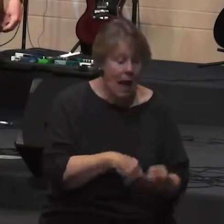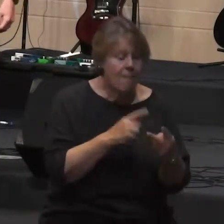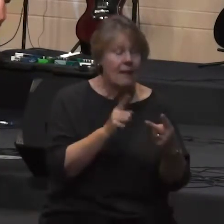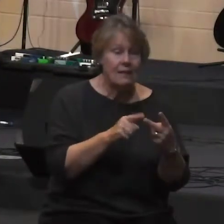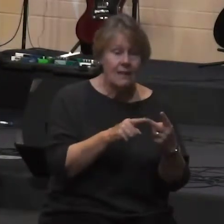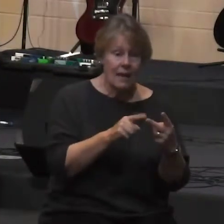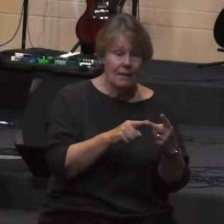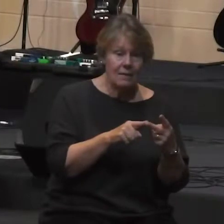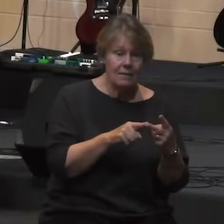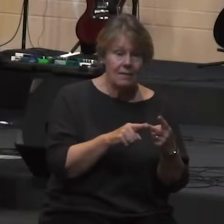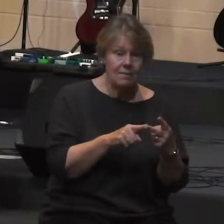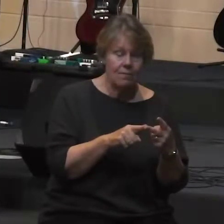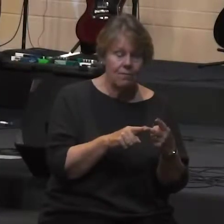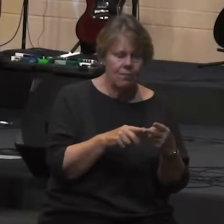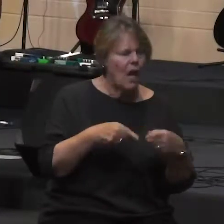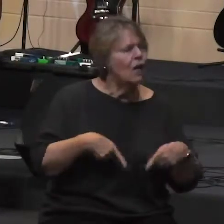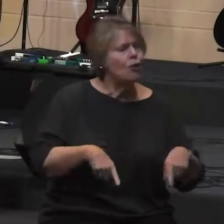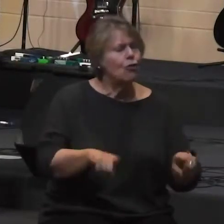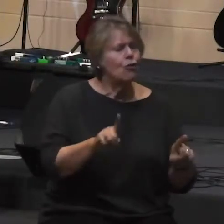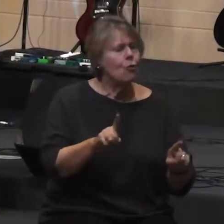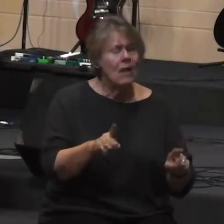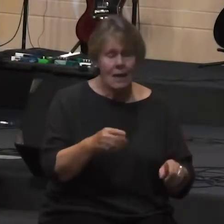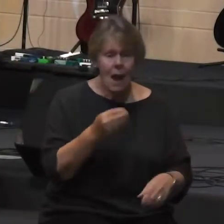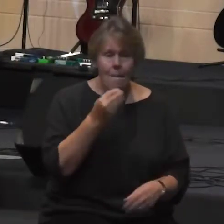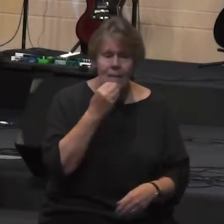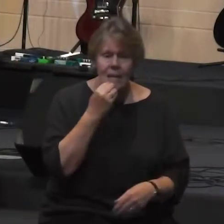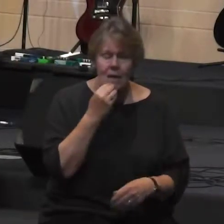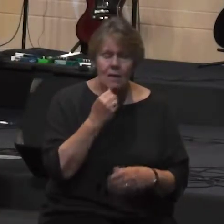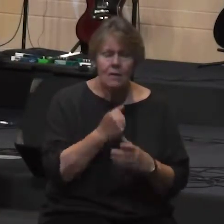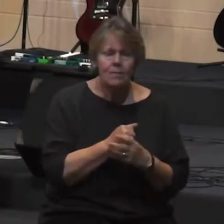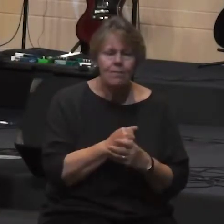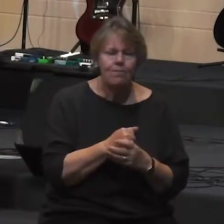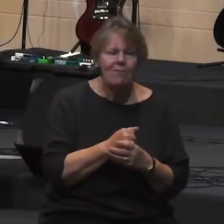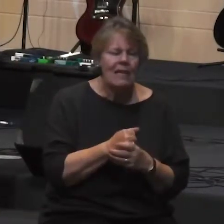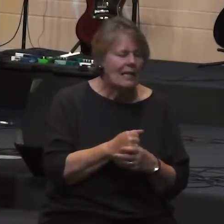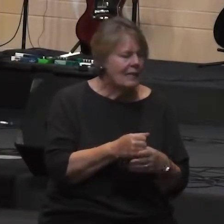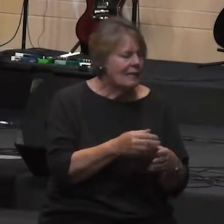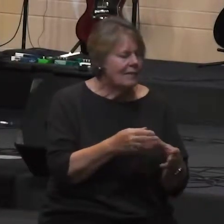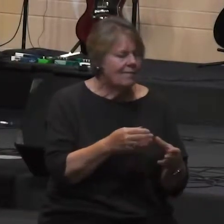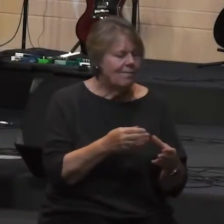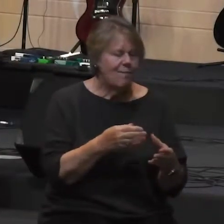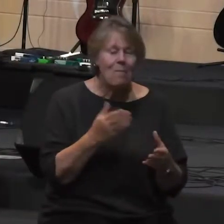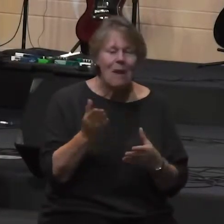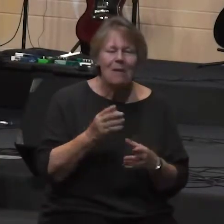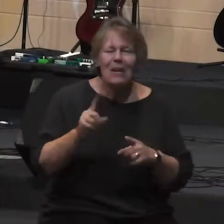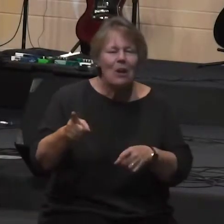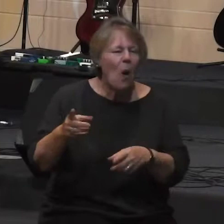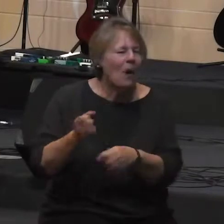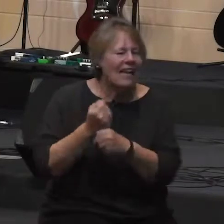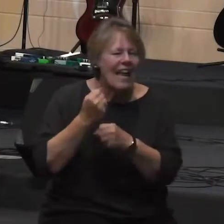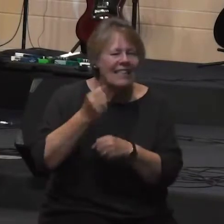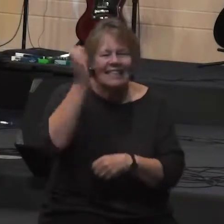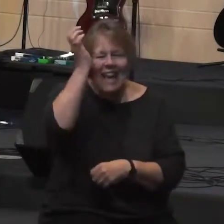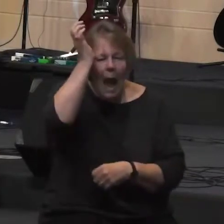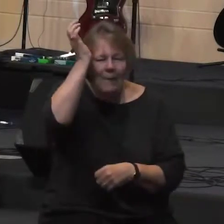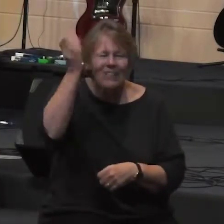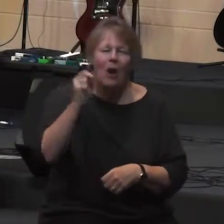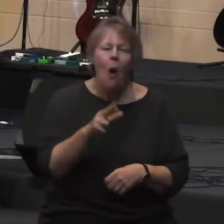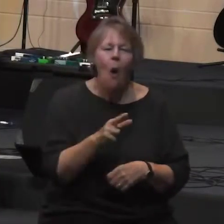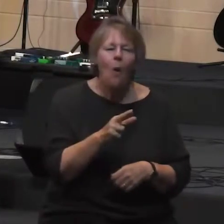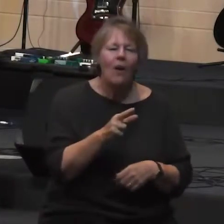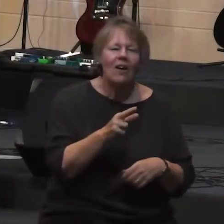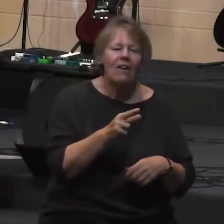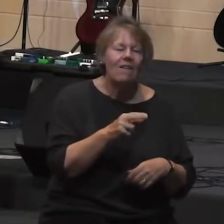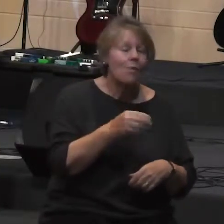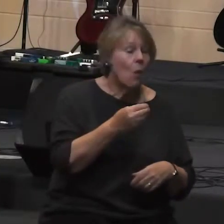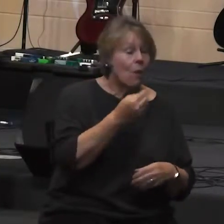when take something plain maybe go and get a piece of cabbage or maybe while you're eating breakfast just